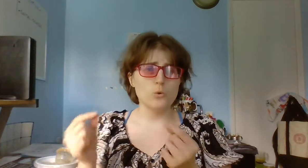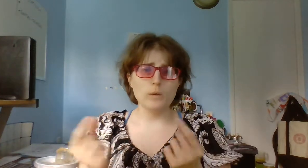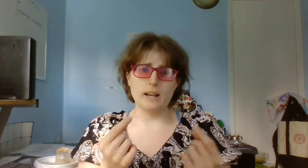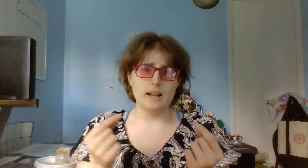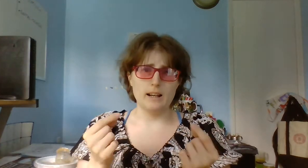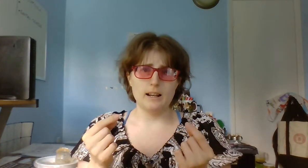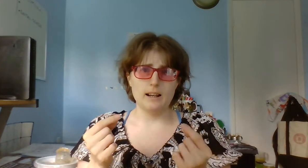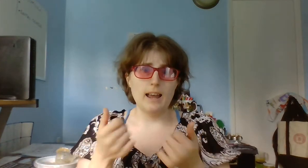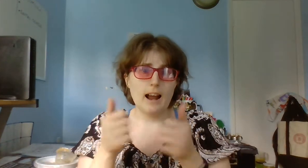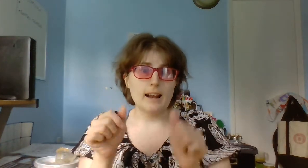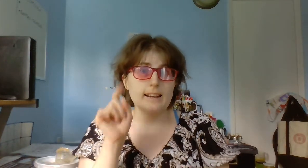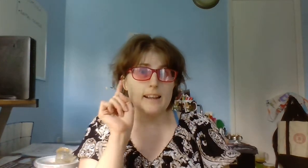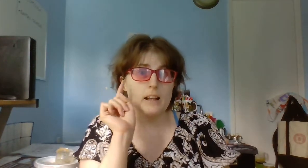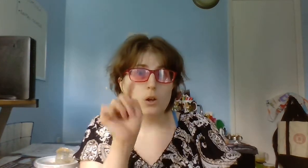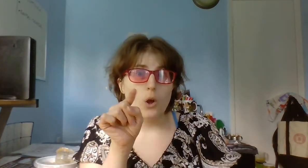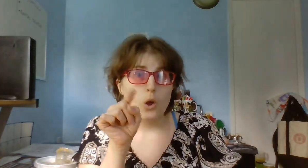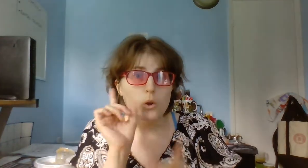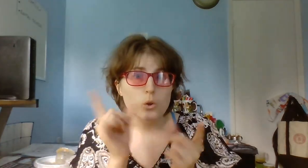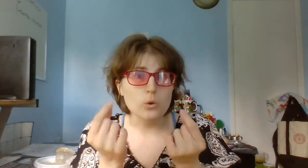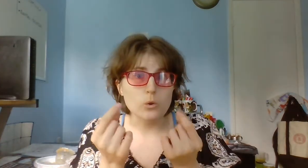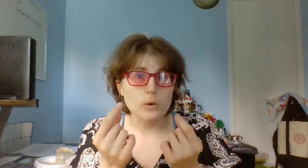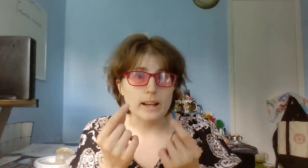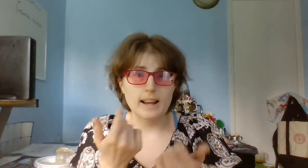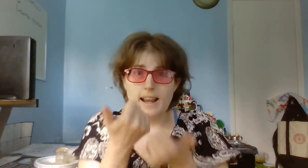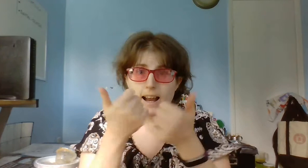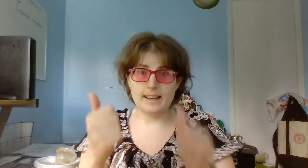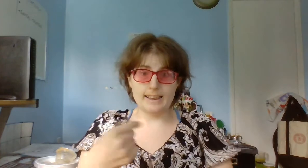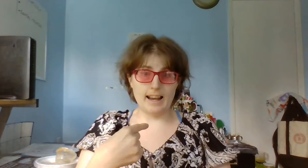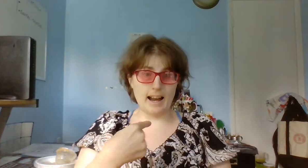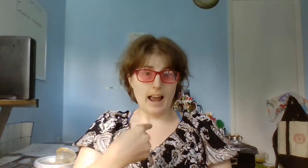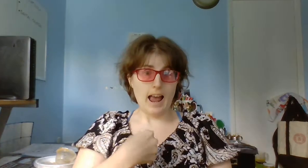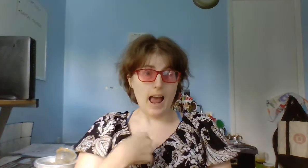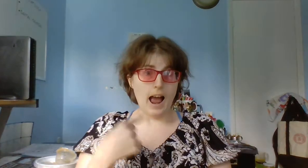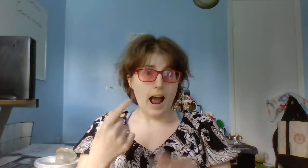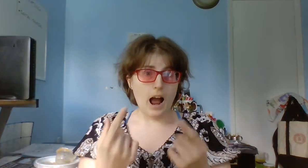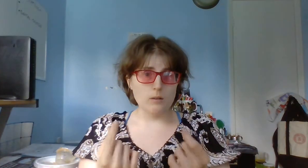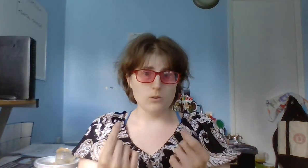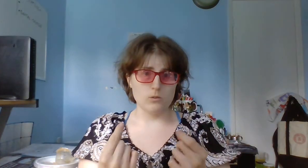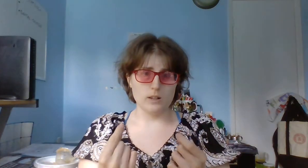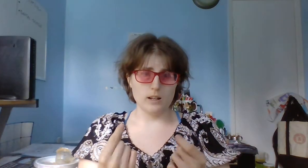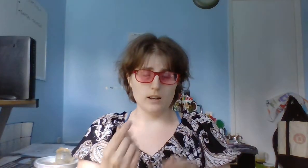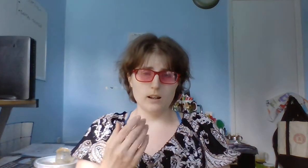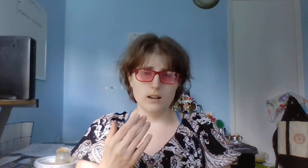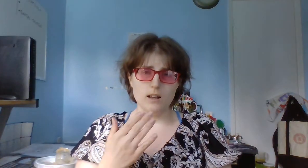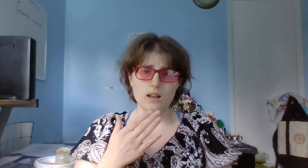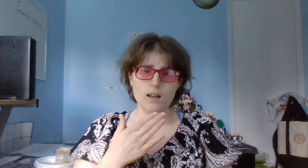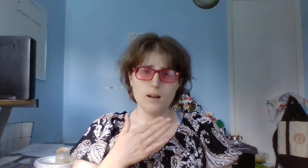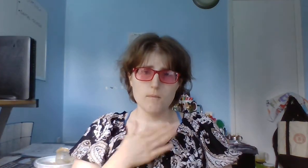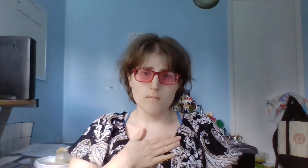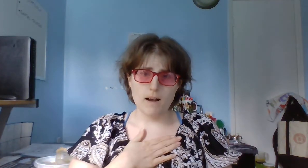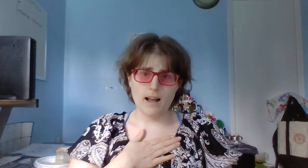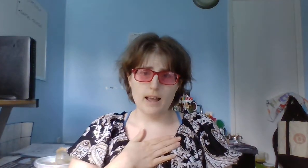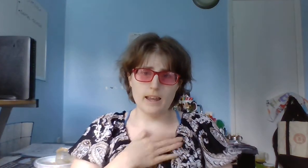doing. Anything you're doing. Anything I'm doing. My